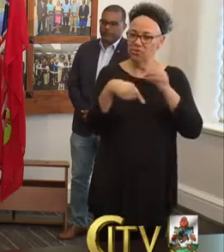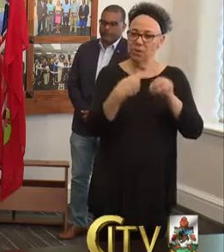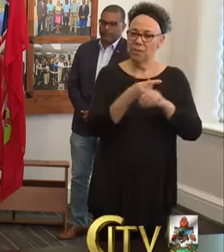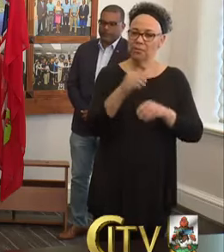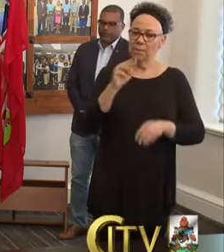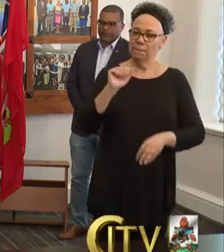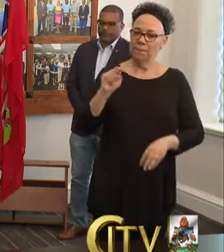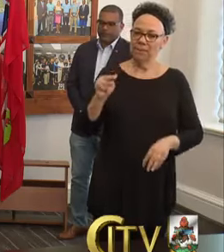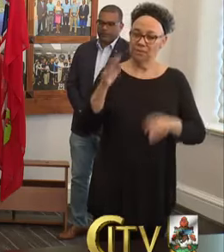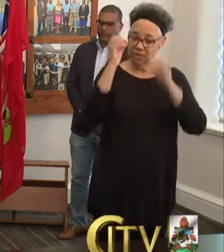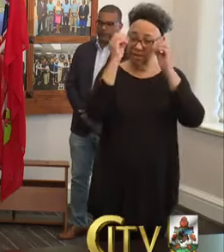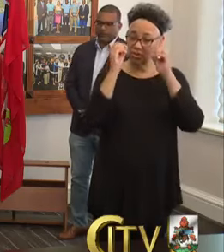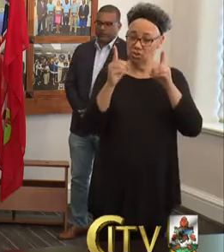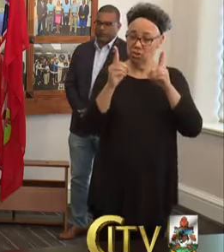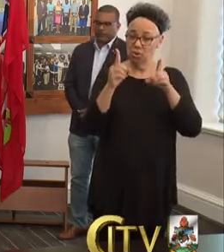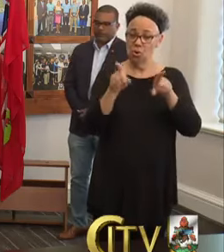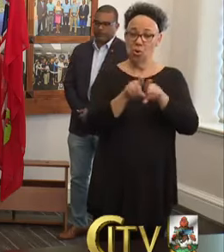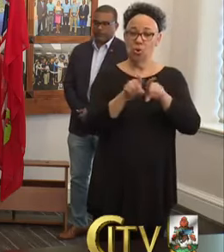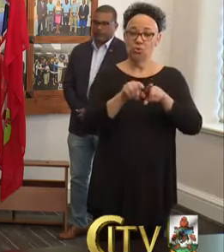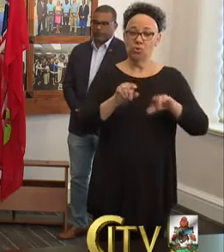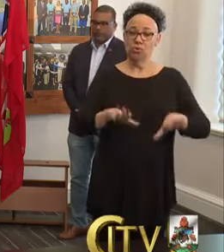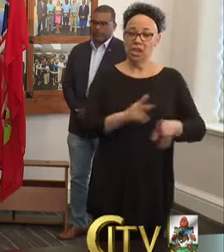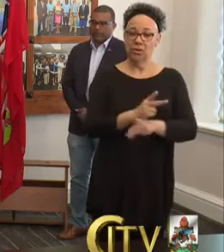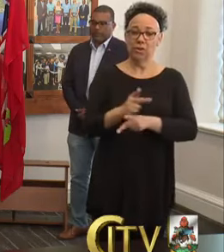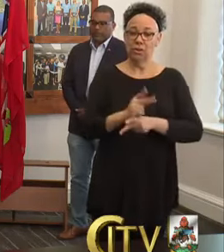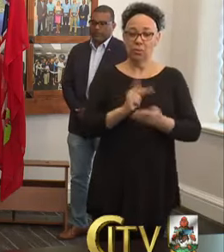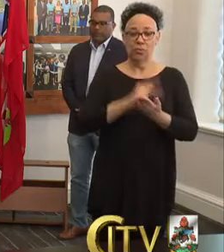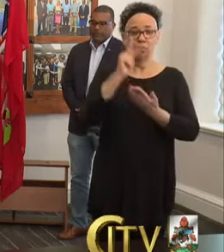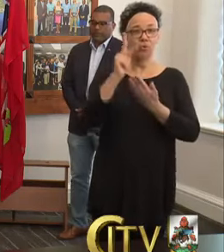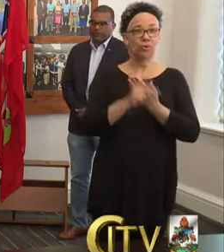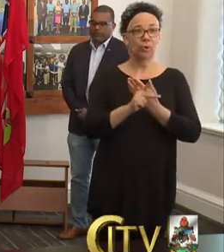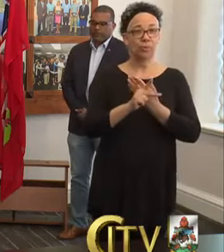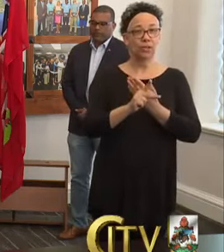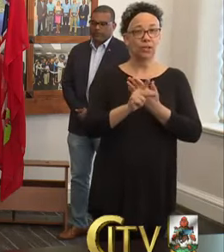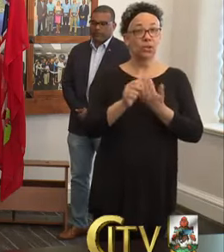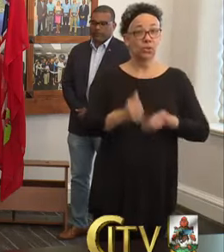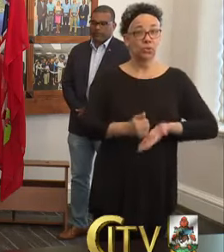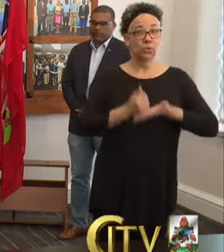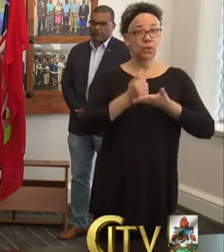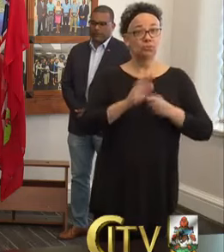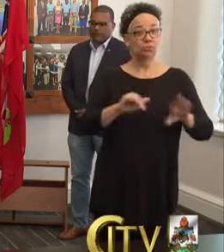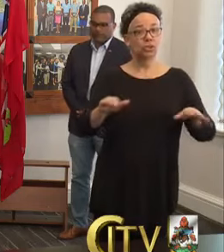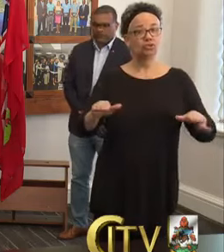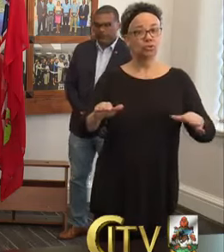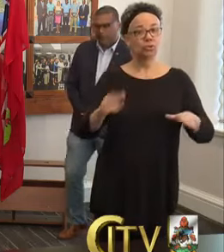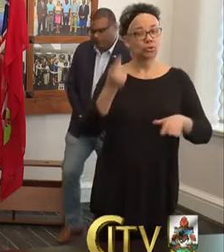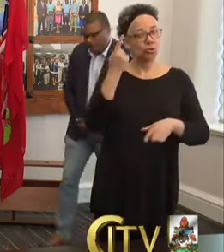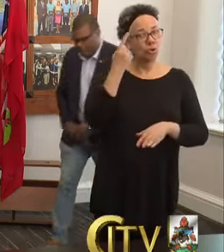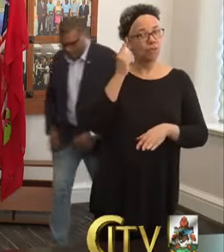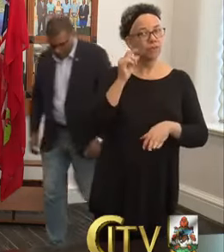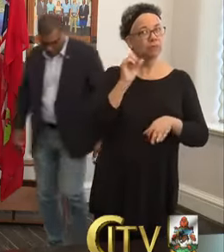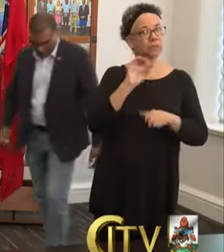Education and also the child care program that will be offered for children of essential workers. Minister.